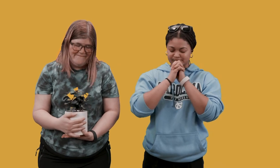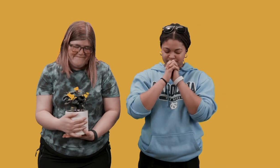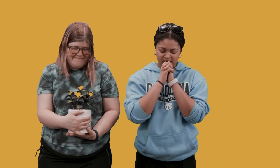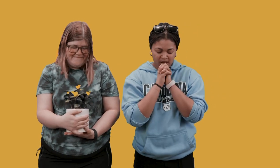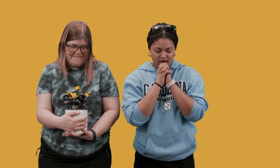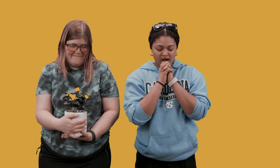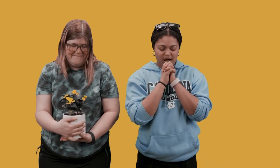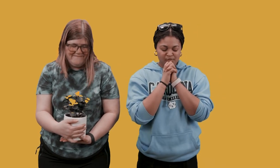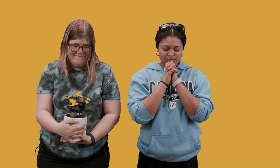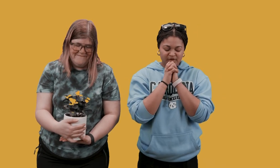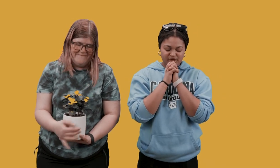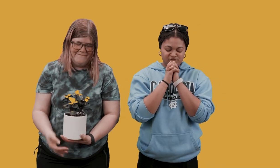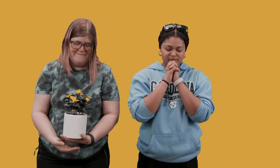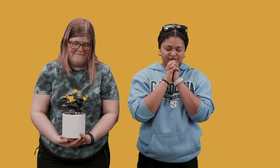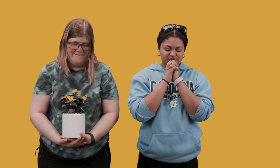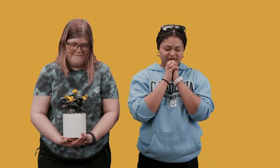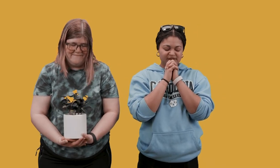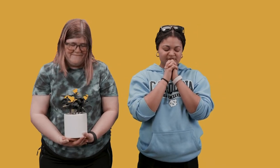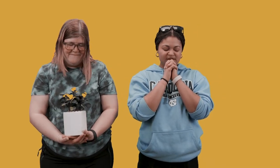um Lord thank you so much for giving